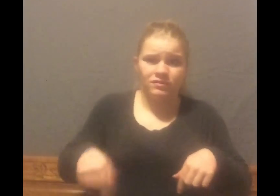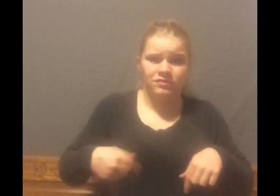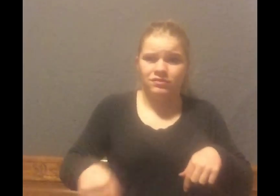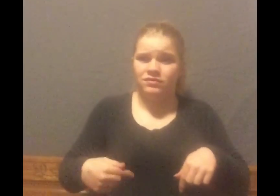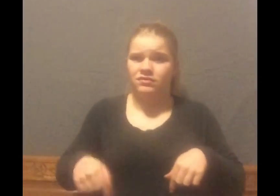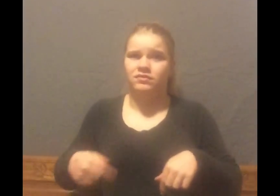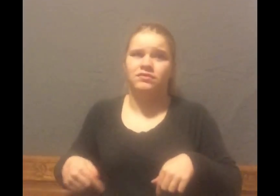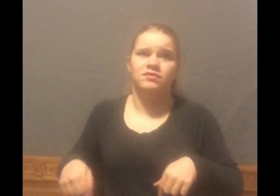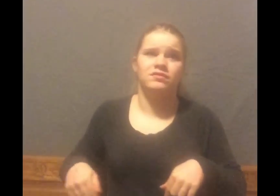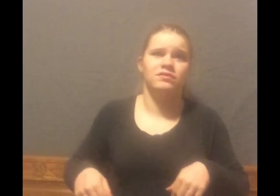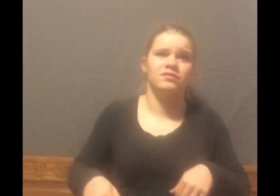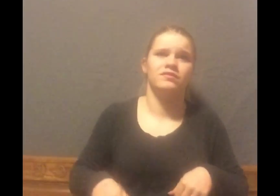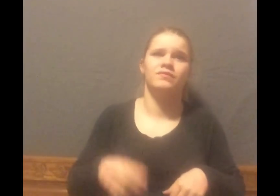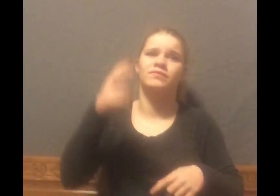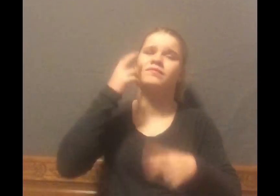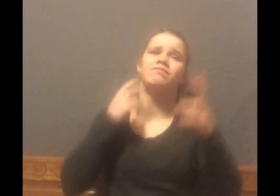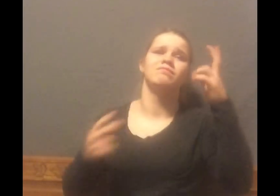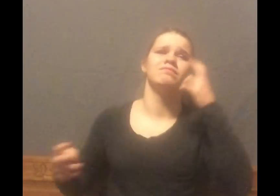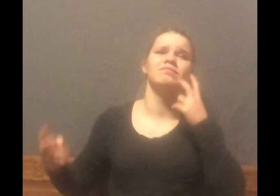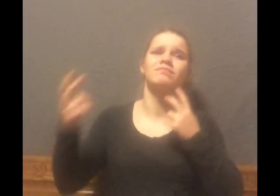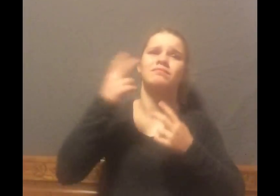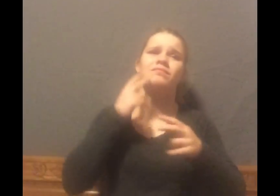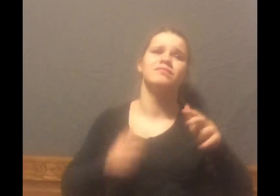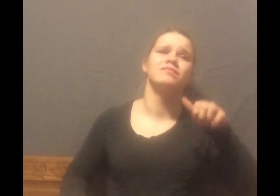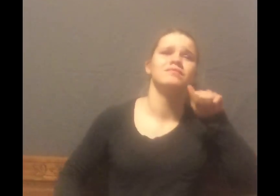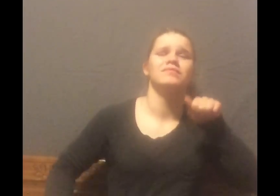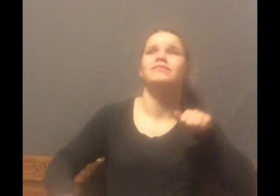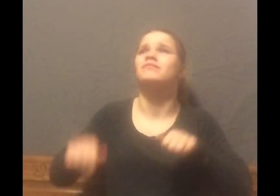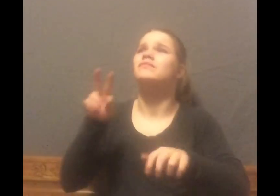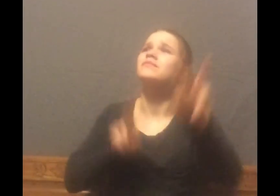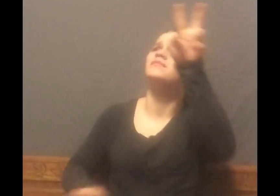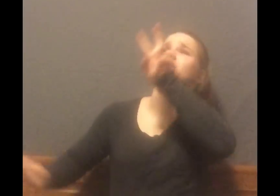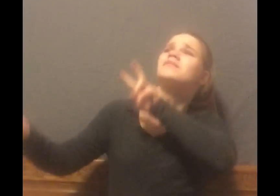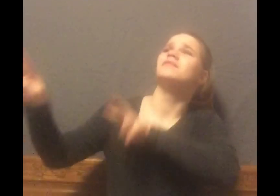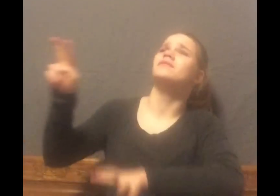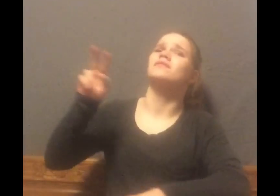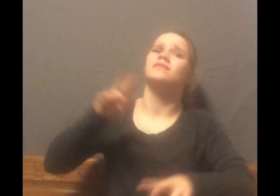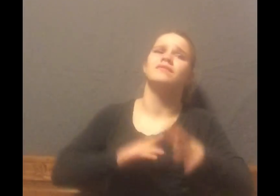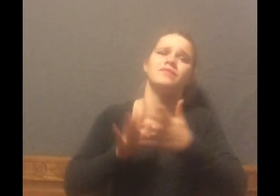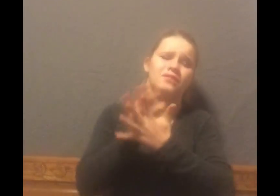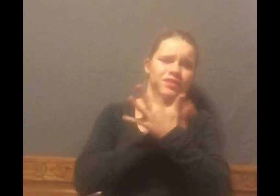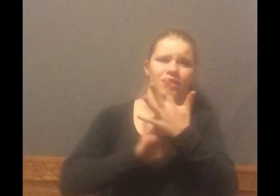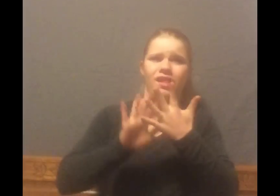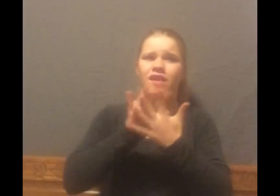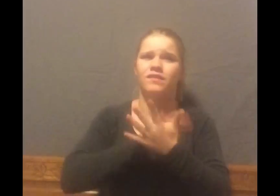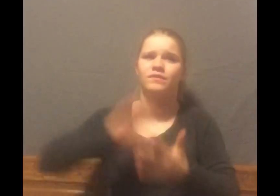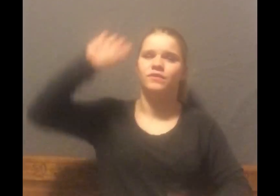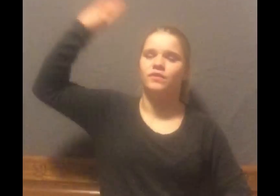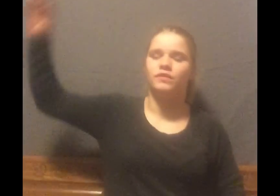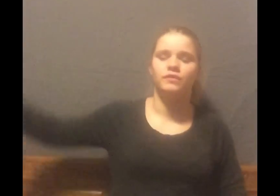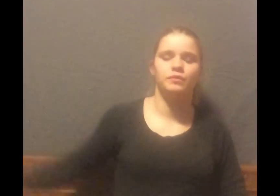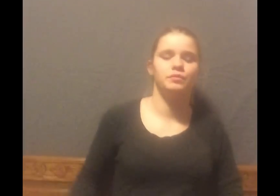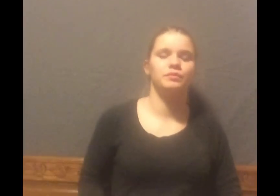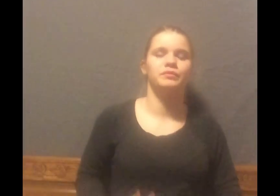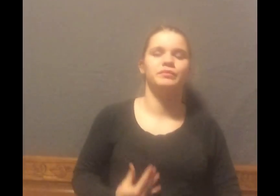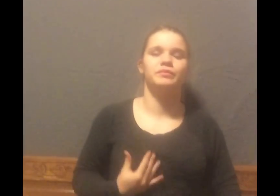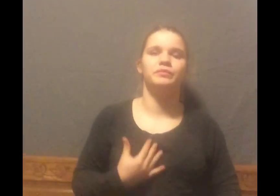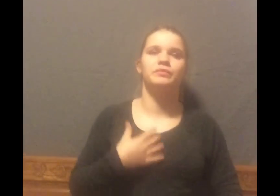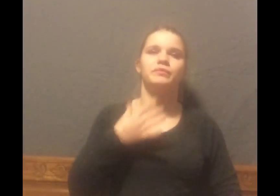fear and I struggled to believe But in those unclear moments, you were the